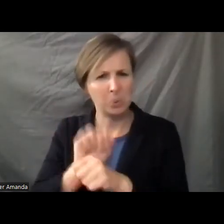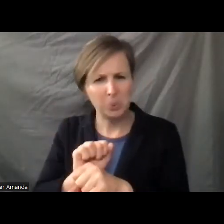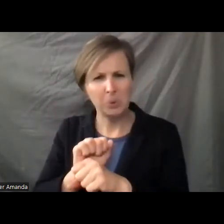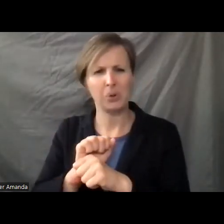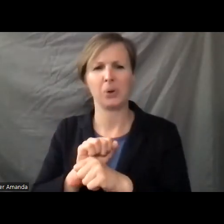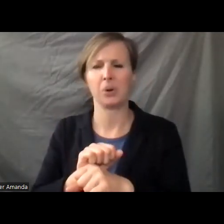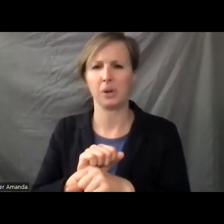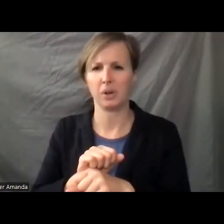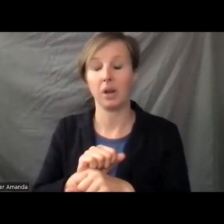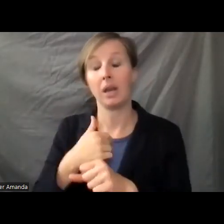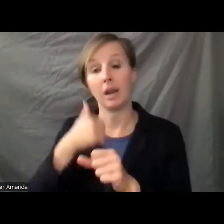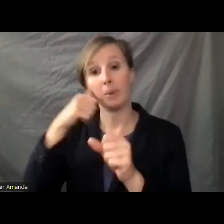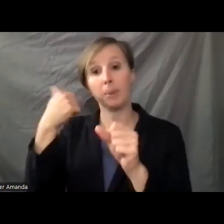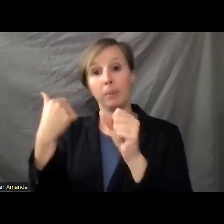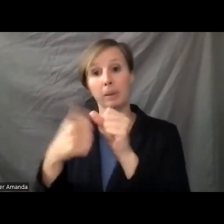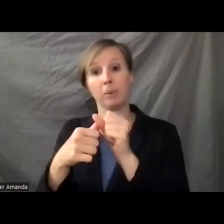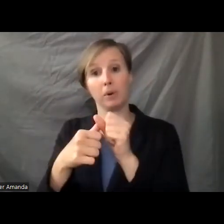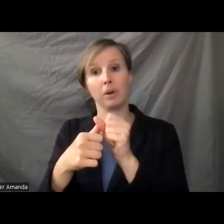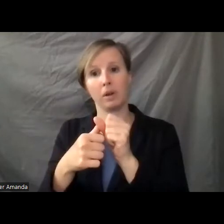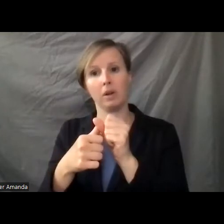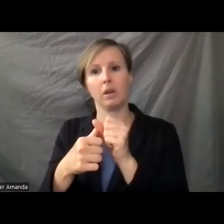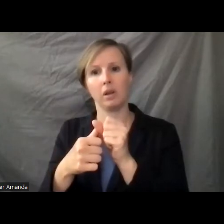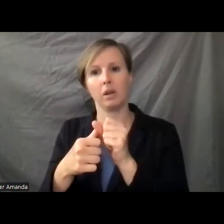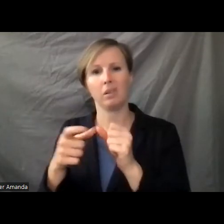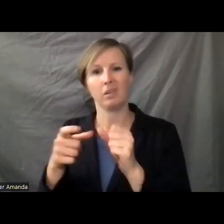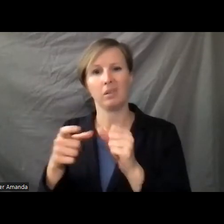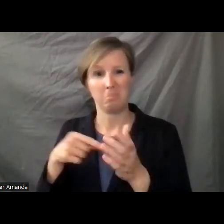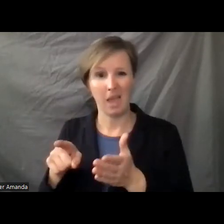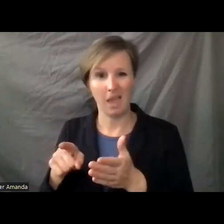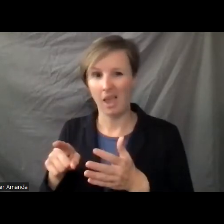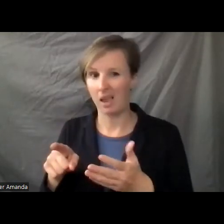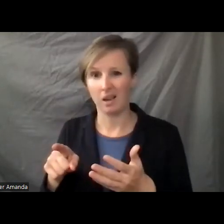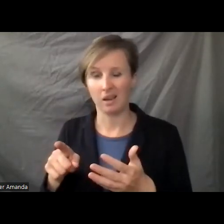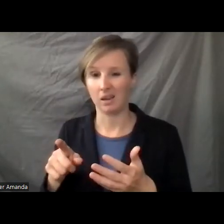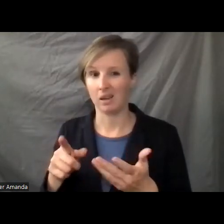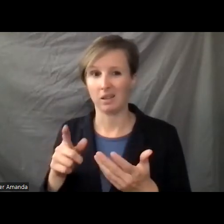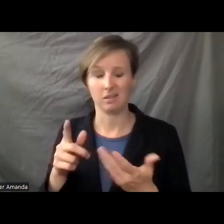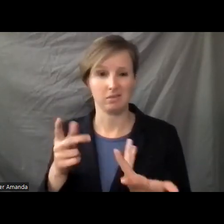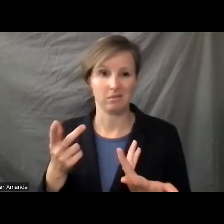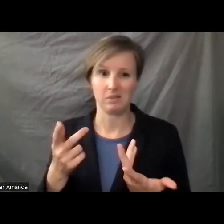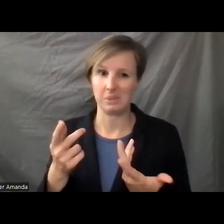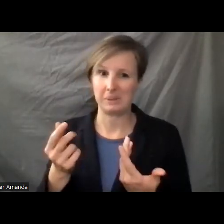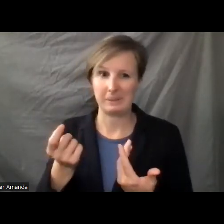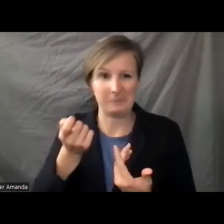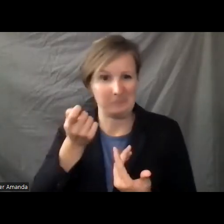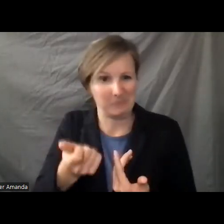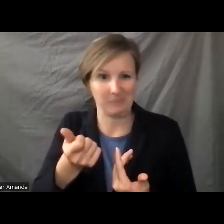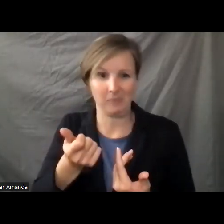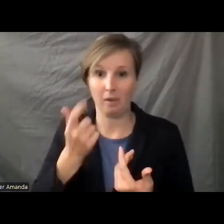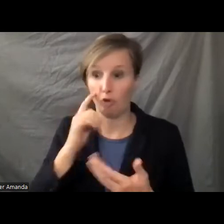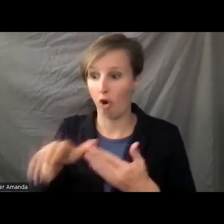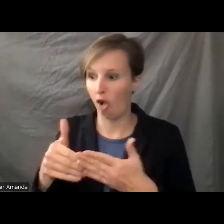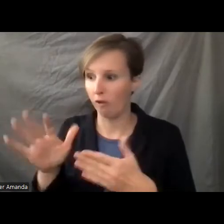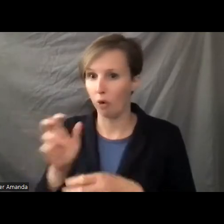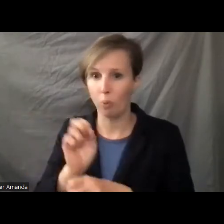And I remember how much she was paid, and it was pennies on the dollar for all the work that she had to do.